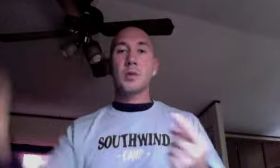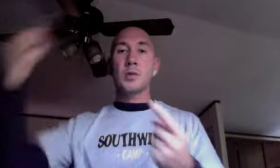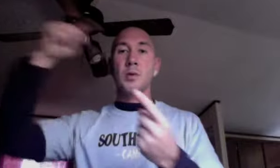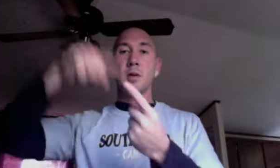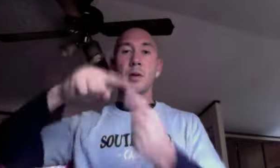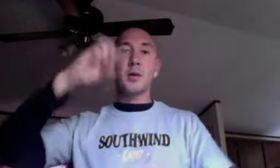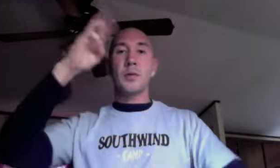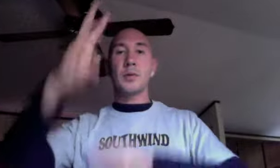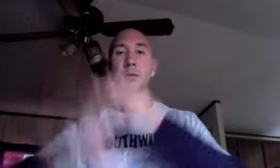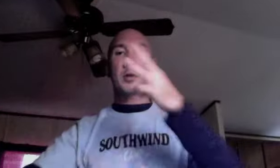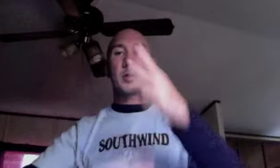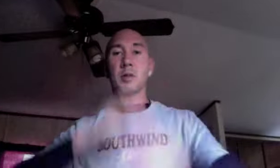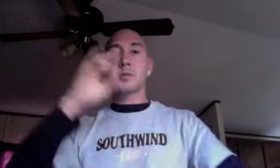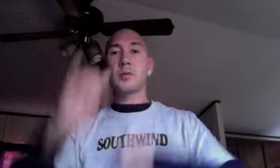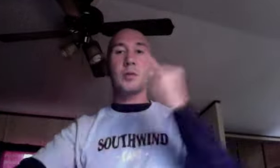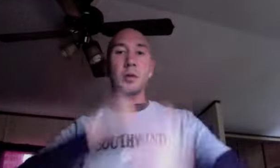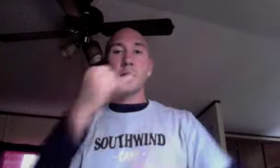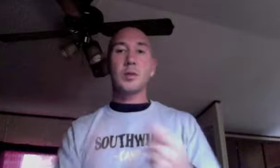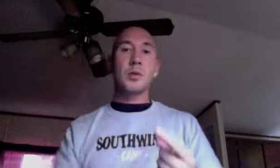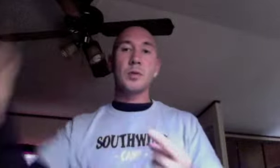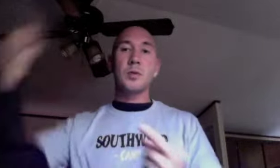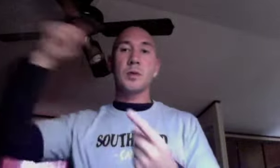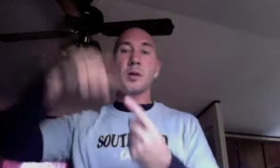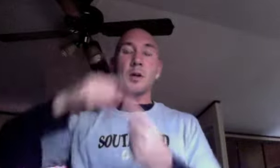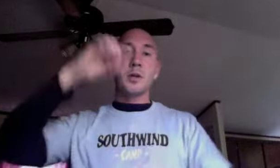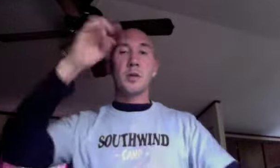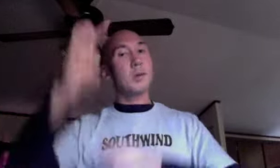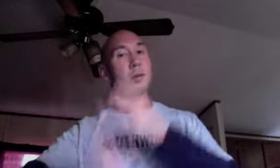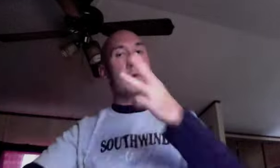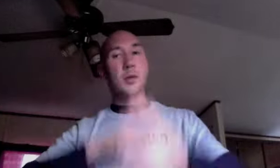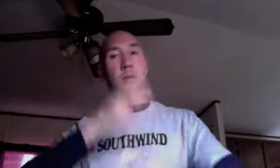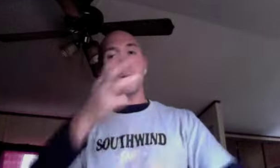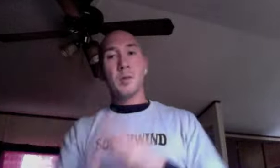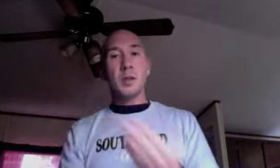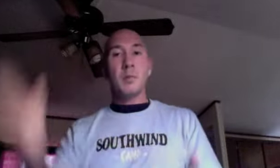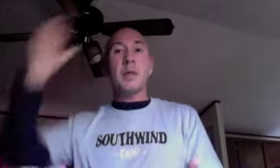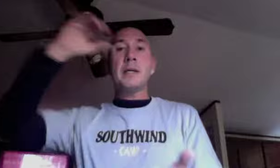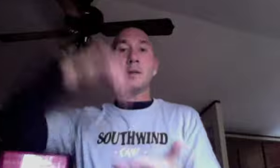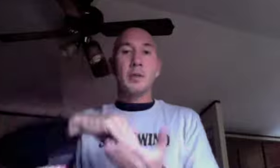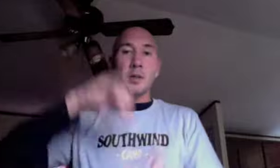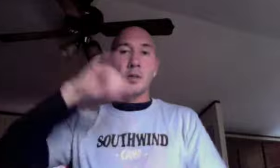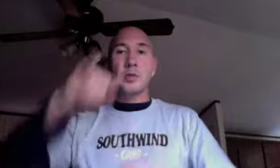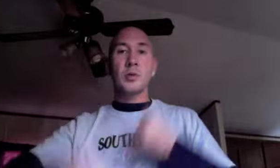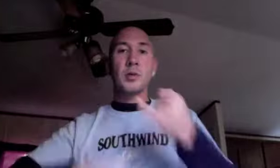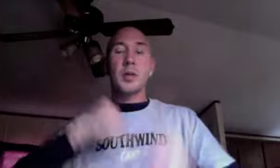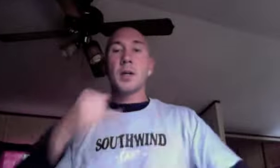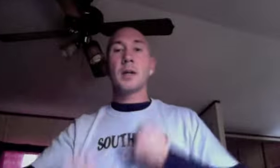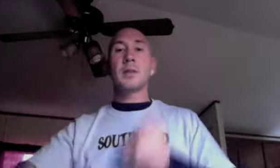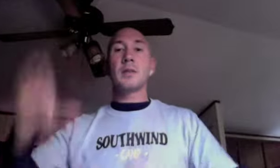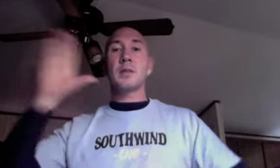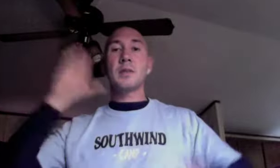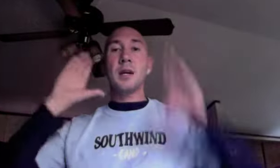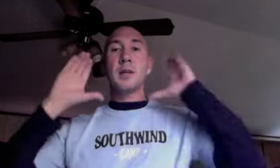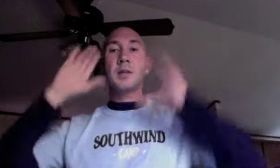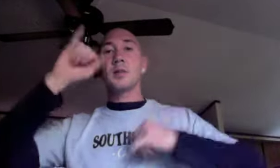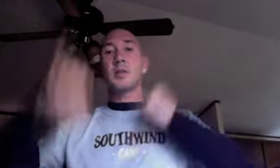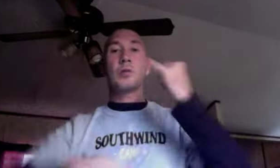the world, joy to the world, joy Repeat the joy, to the sounding joy,